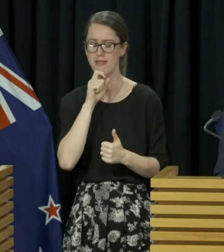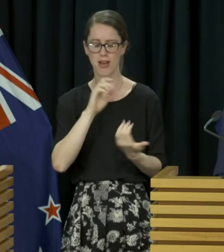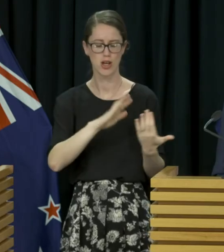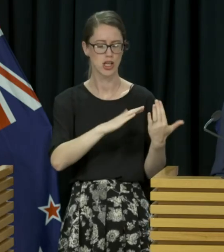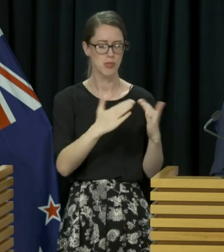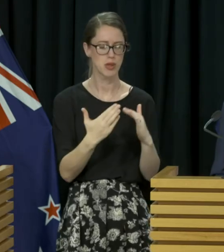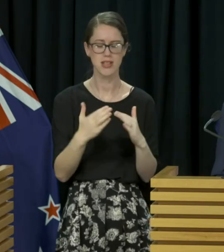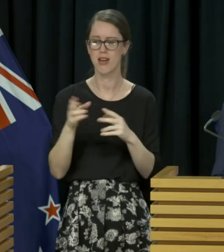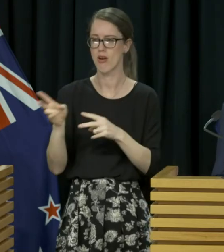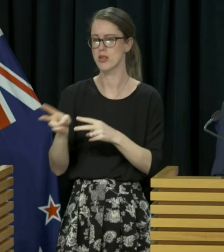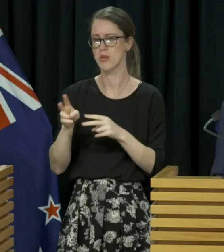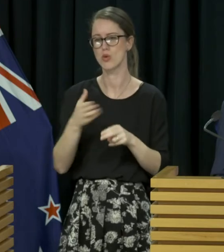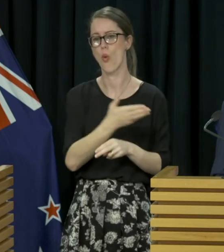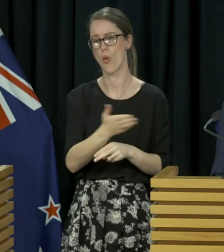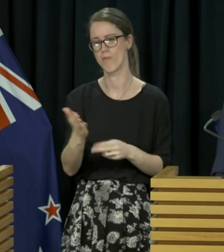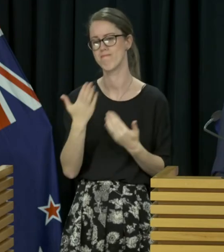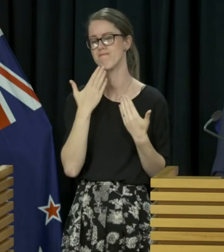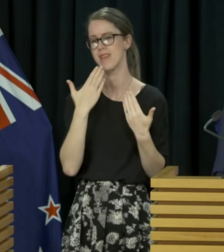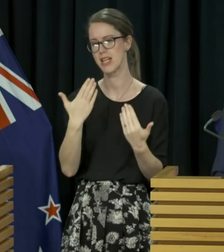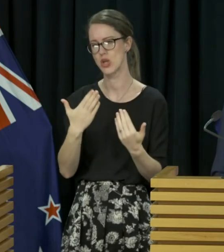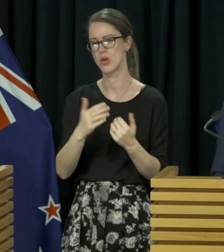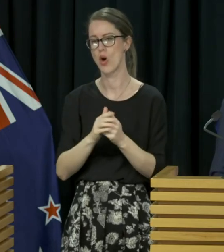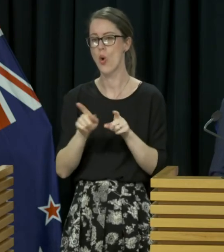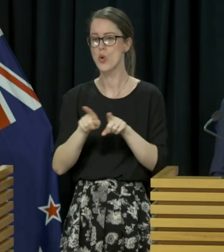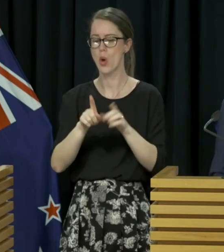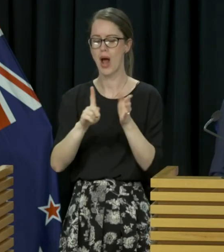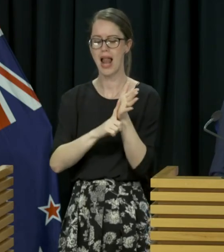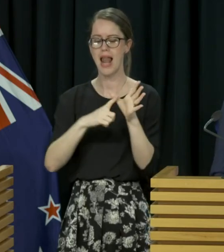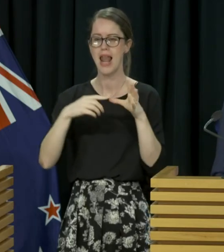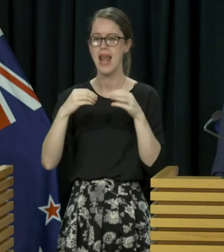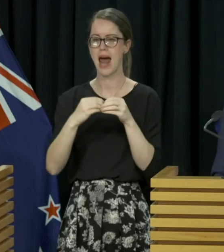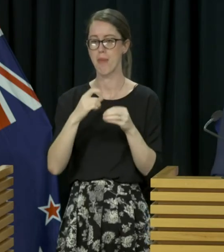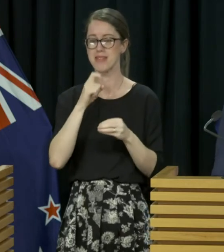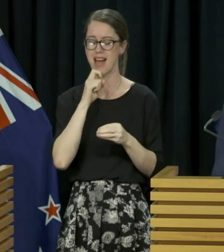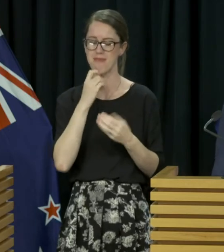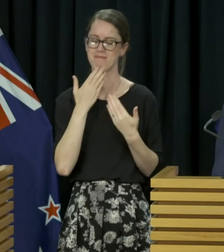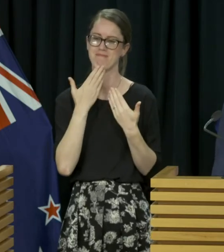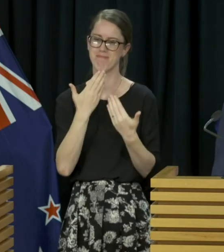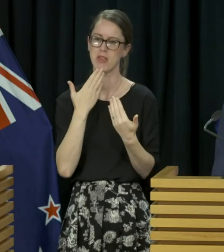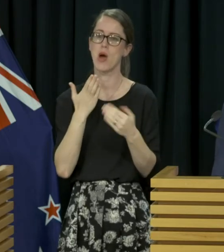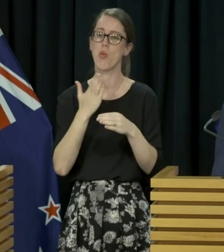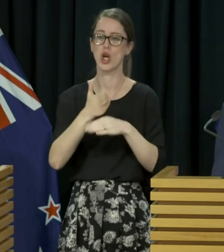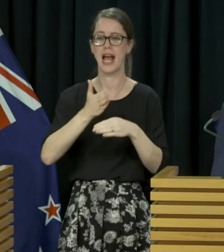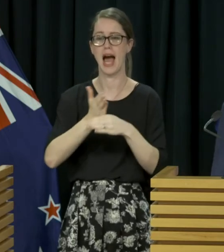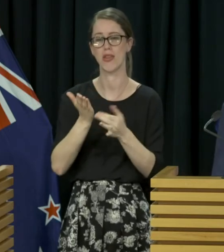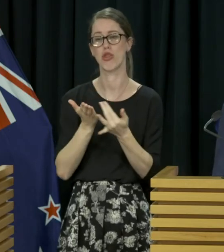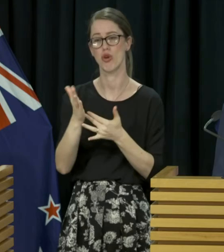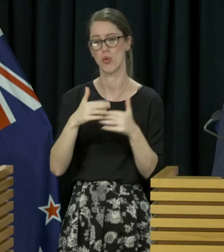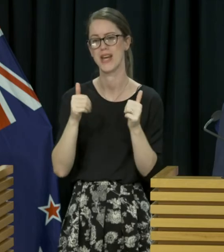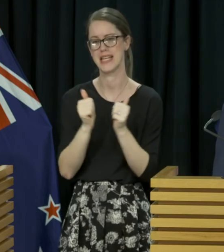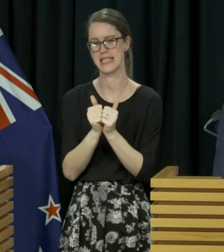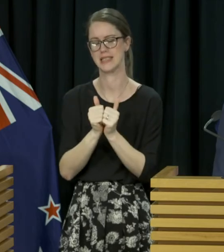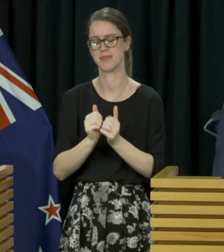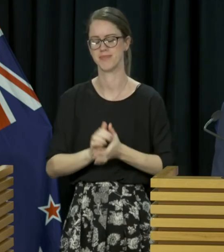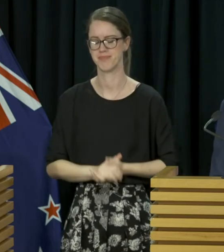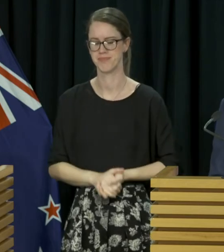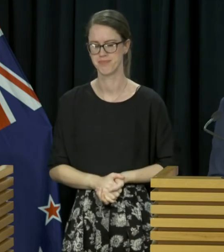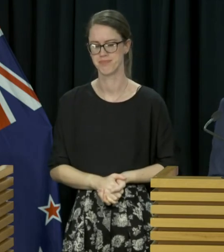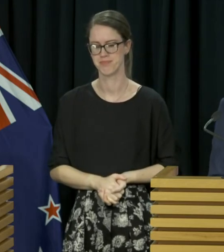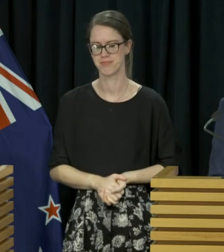community and in our hospitals and also in our laboratories processing the tests over the weekend. Thank you for your ongoing commitment.